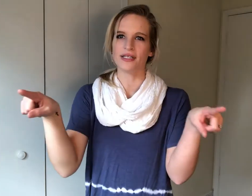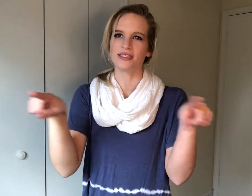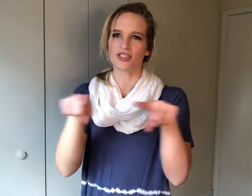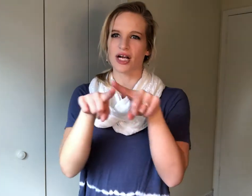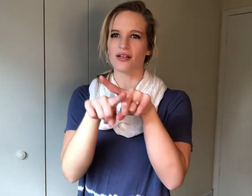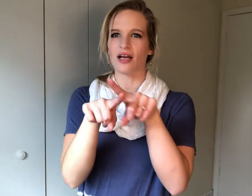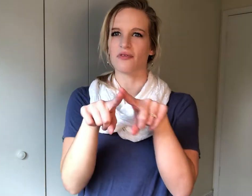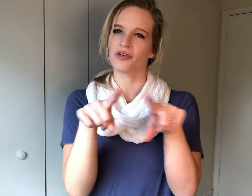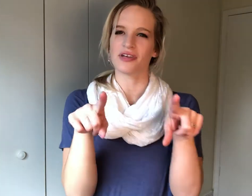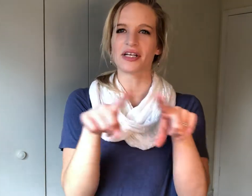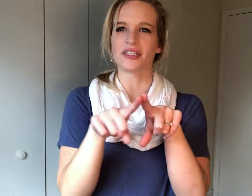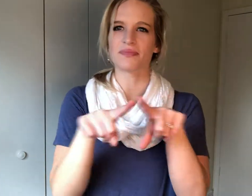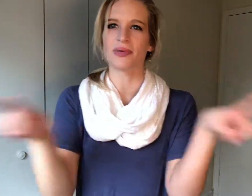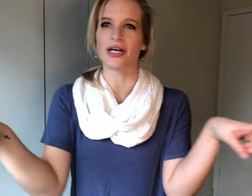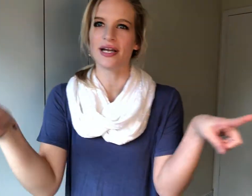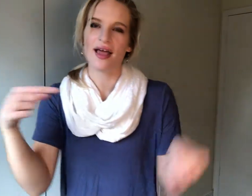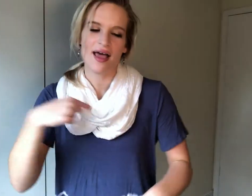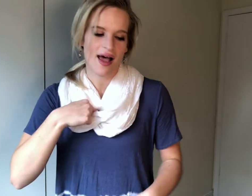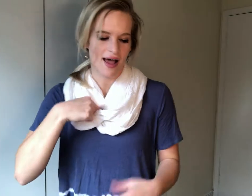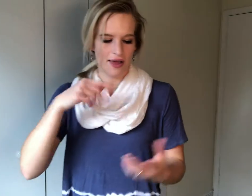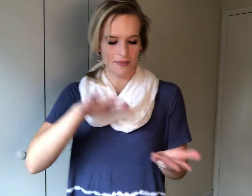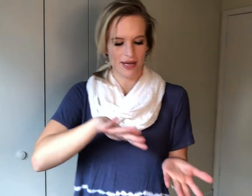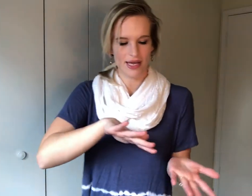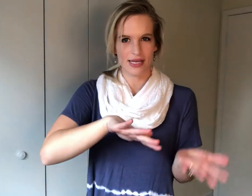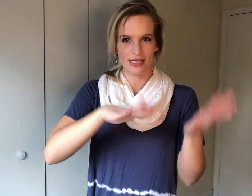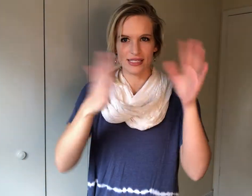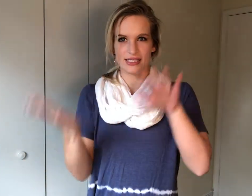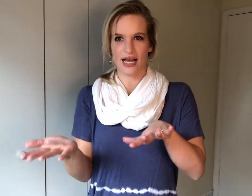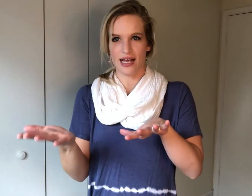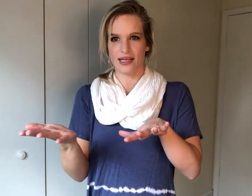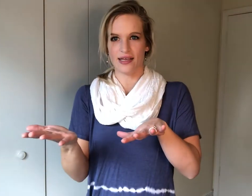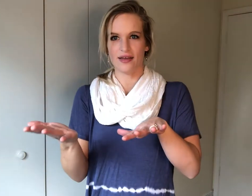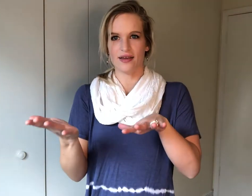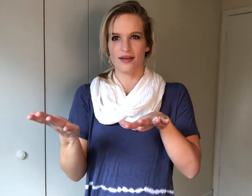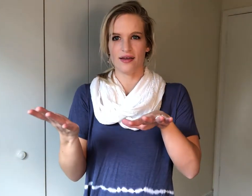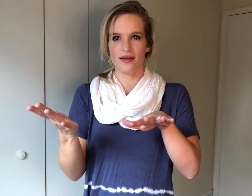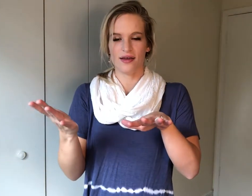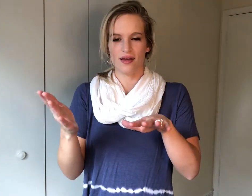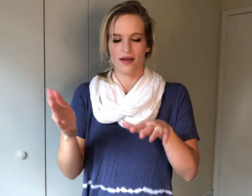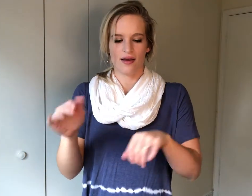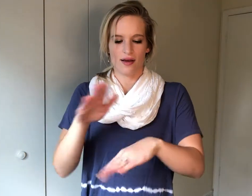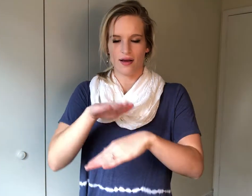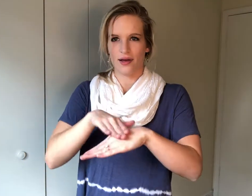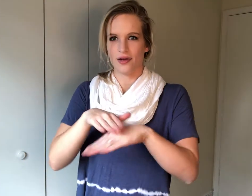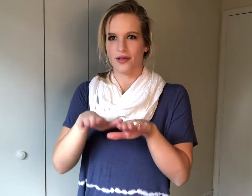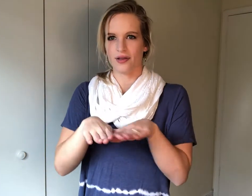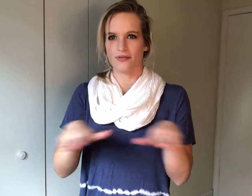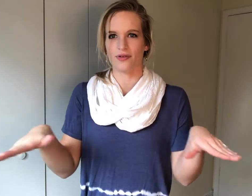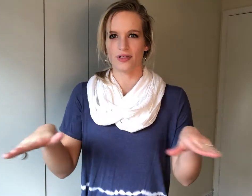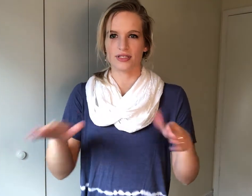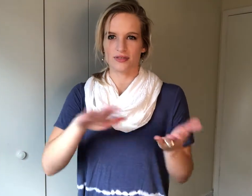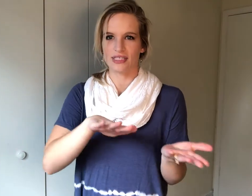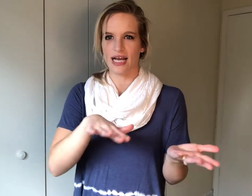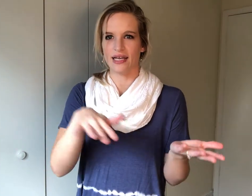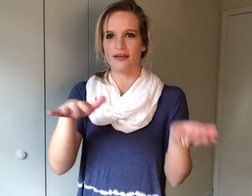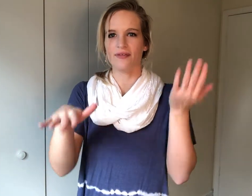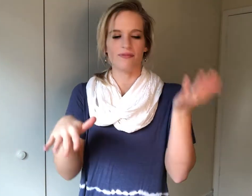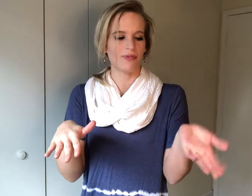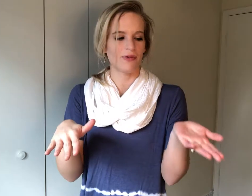draw a line with your fingers but I'm dying on the floor so dying put